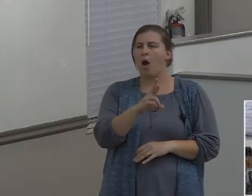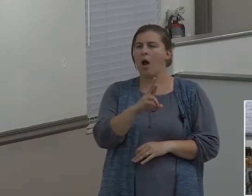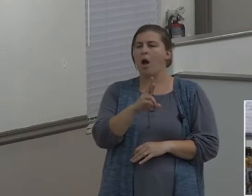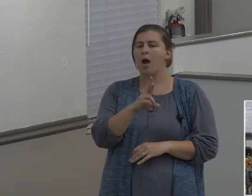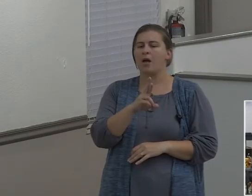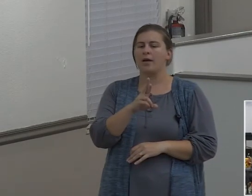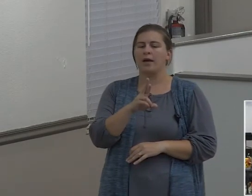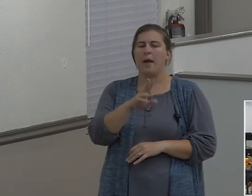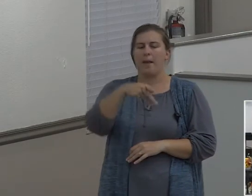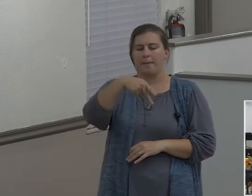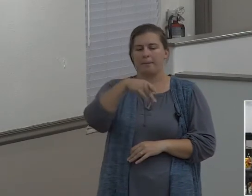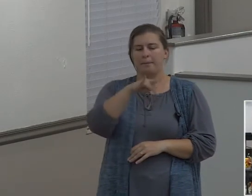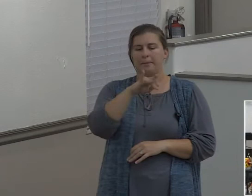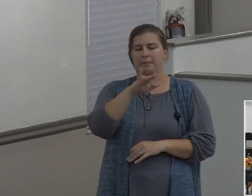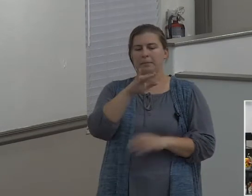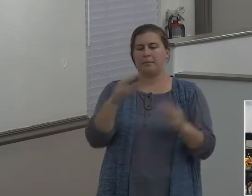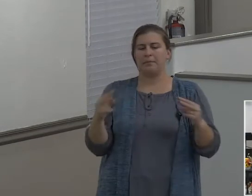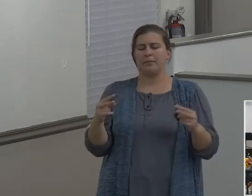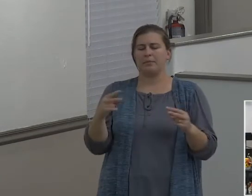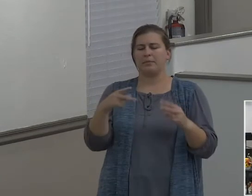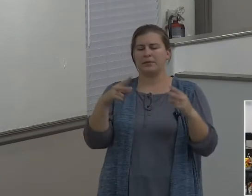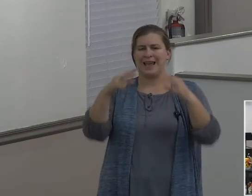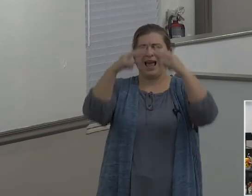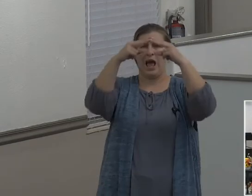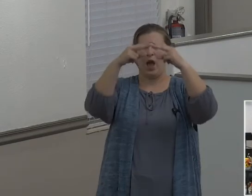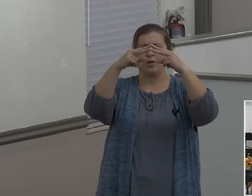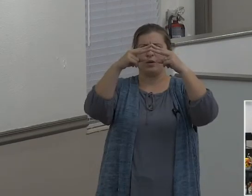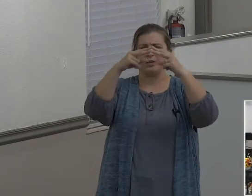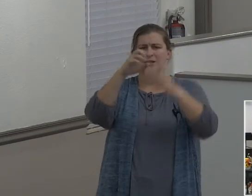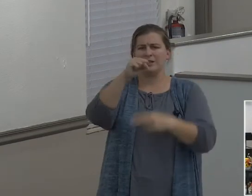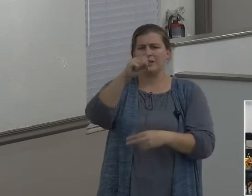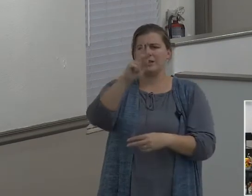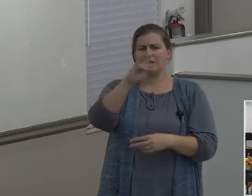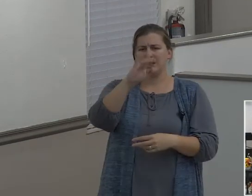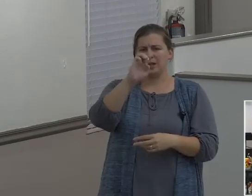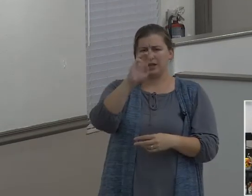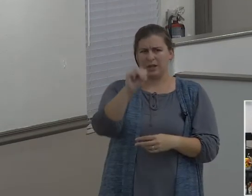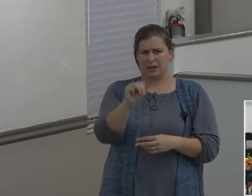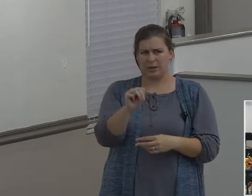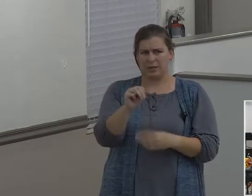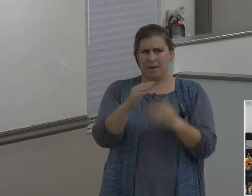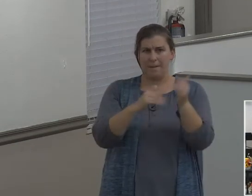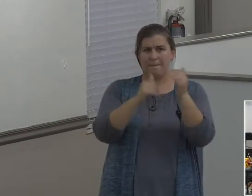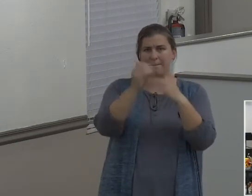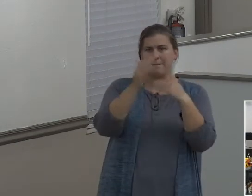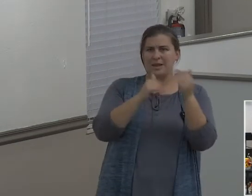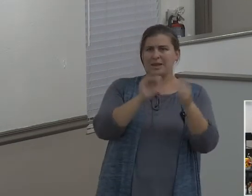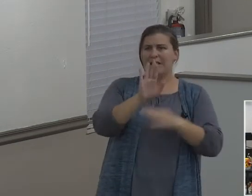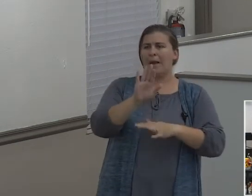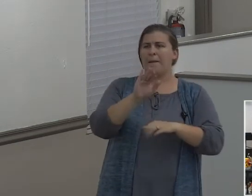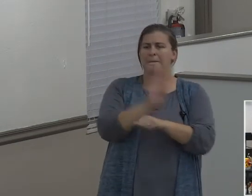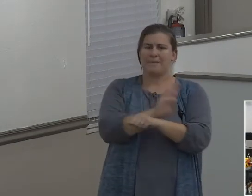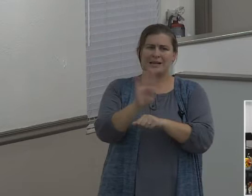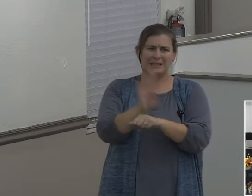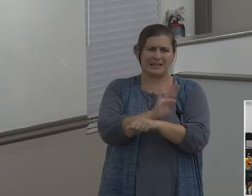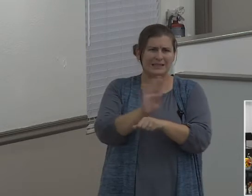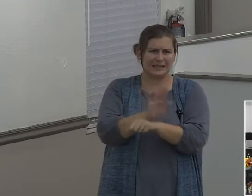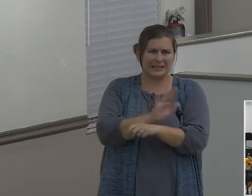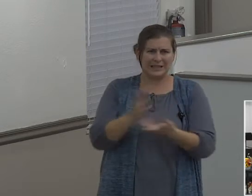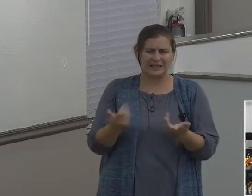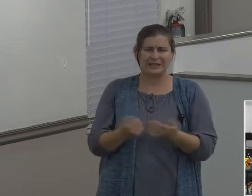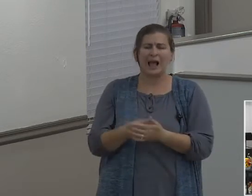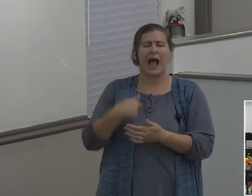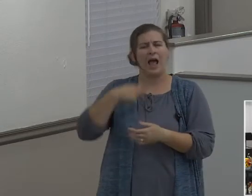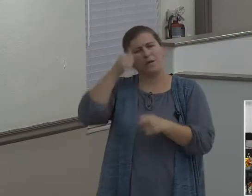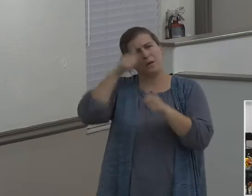under them in their building, their pyramid, you know what I'm saying? There's all kinds of things like that. And I remember that years ago. Now I'm